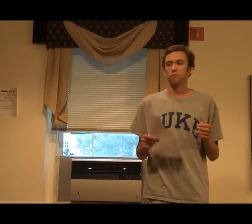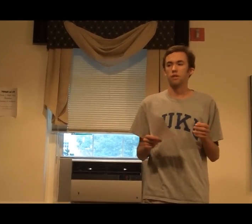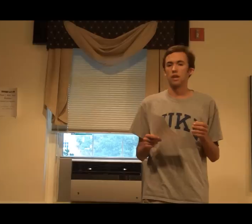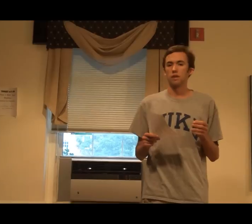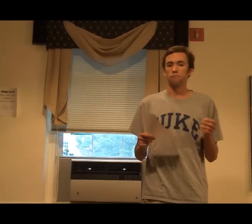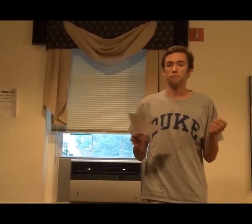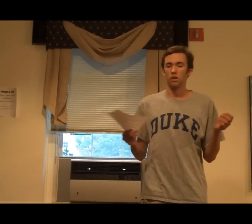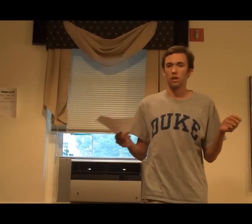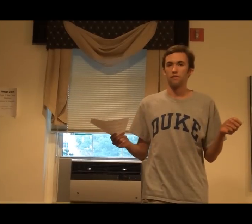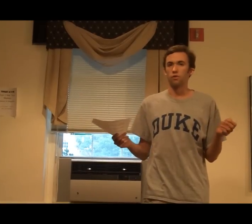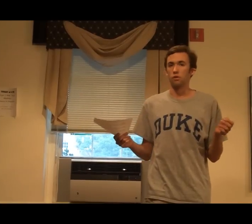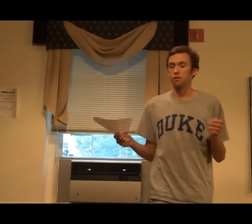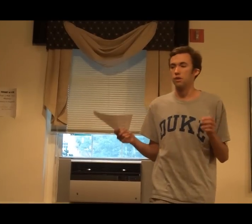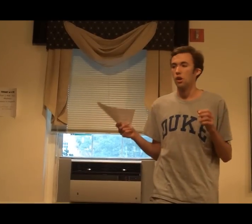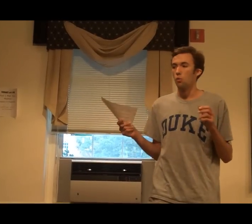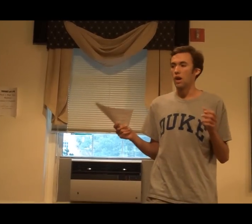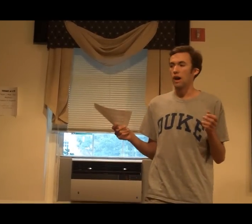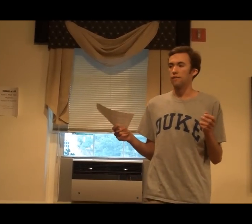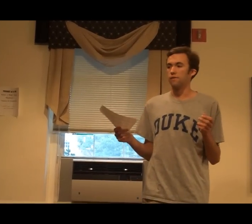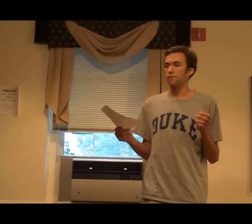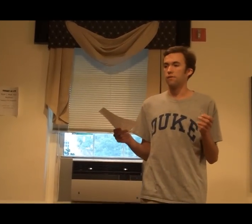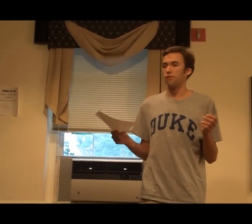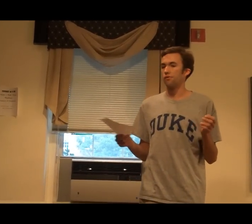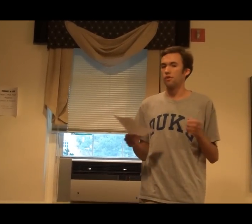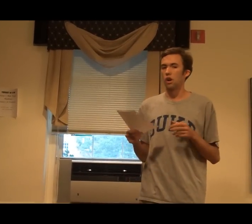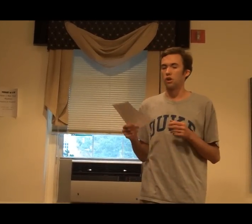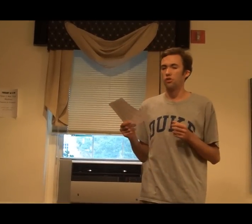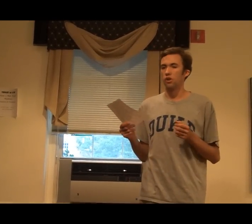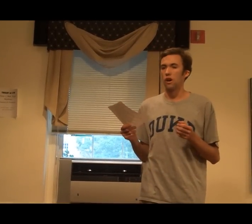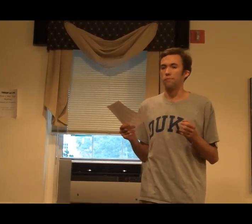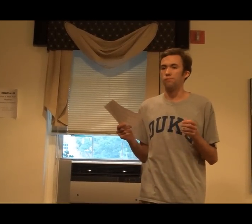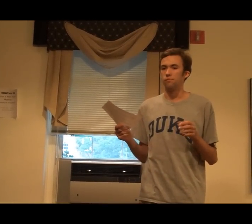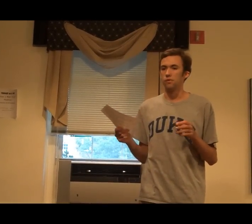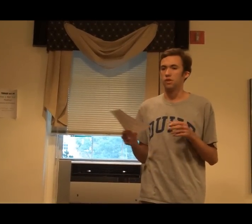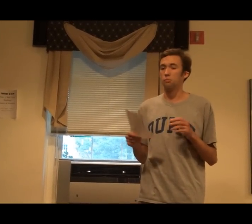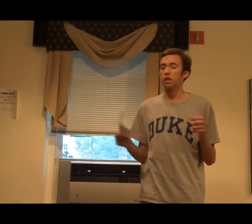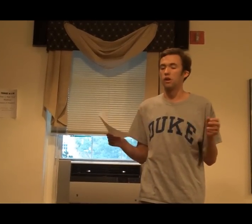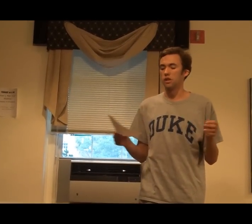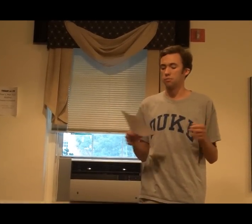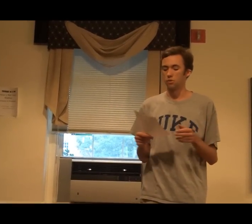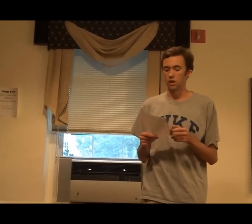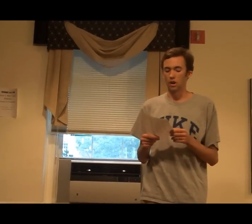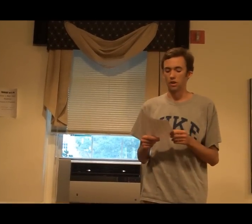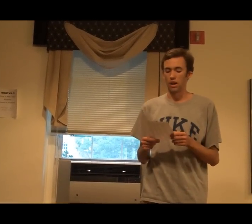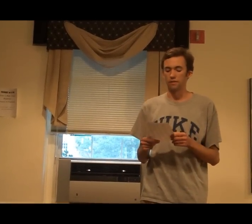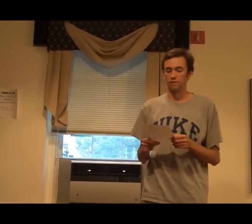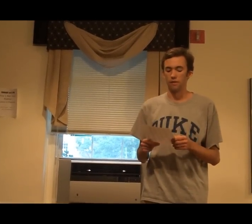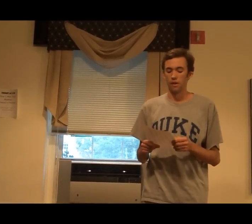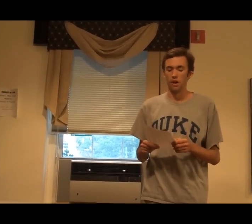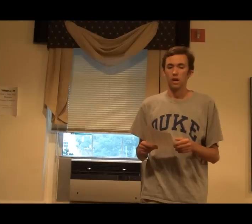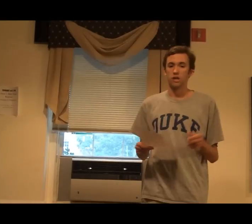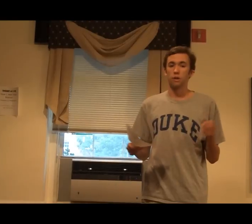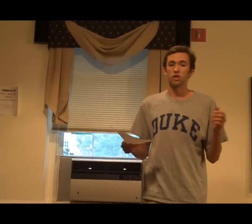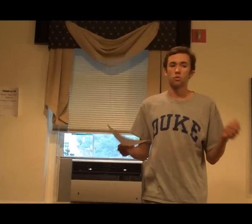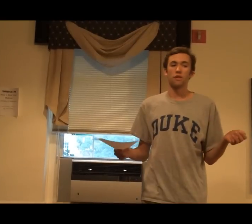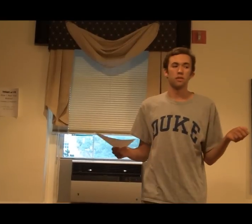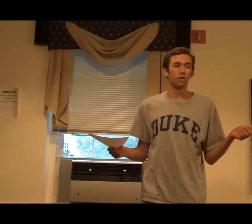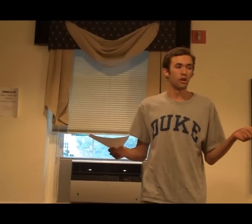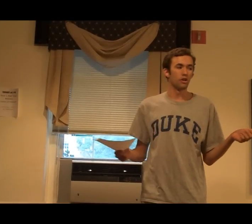the same life forms, we have our own similarities between all life. Especially we have similarities